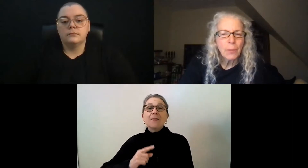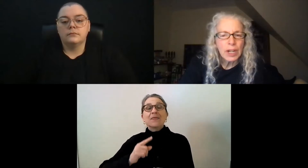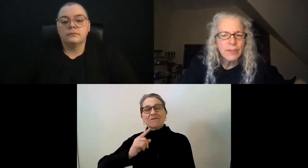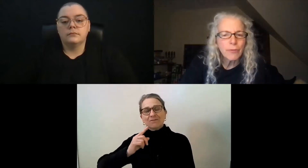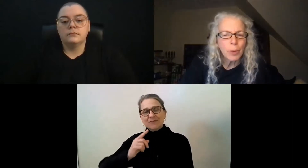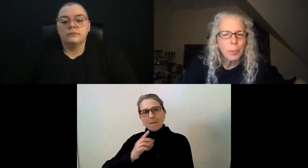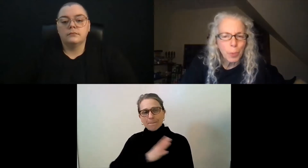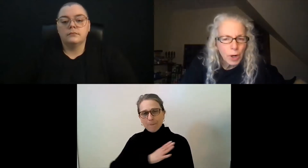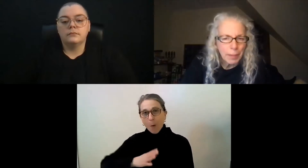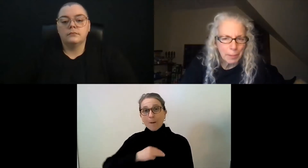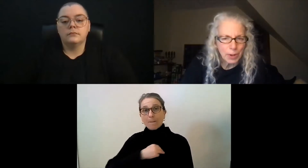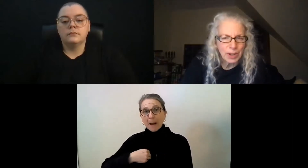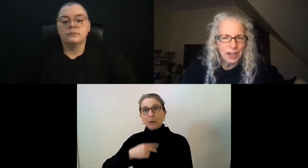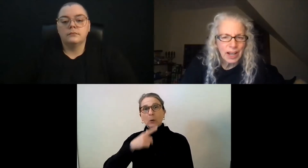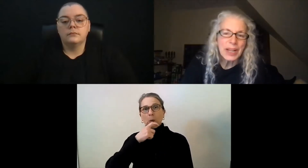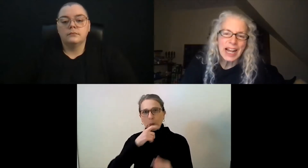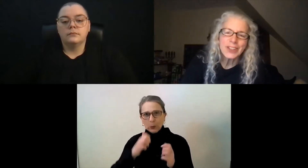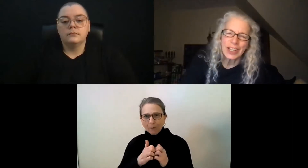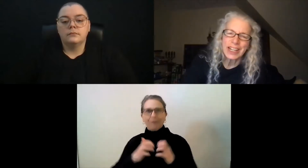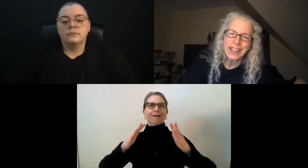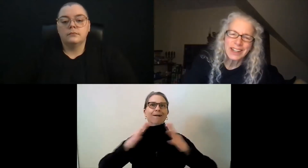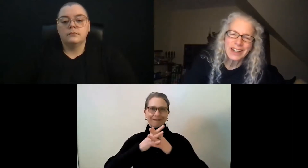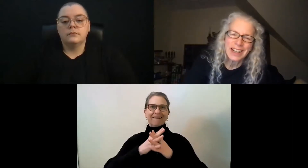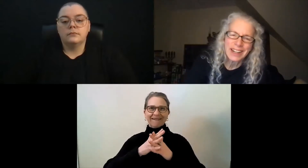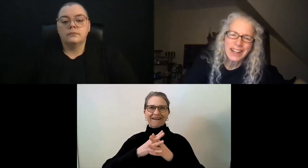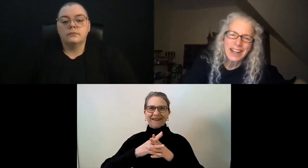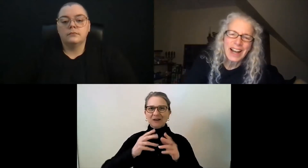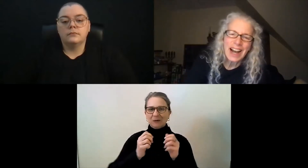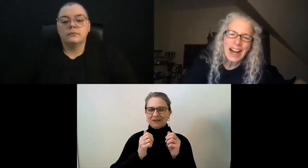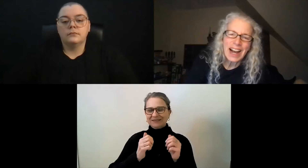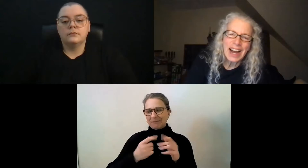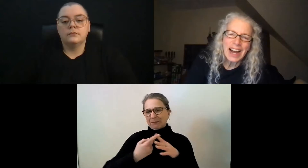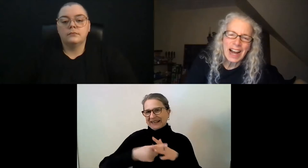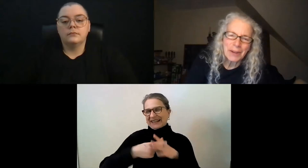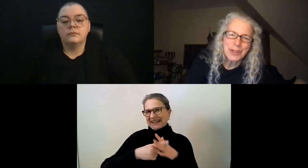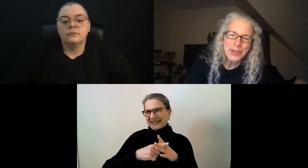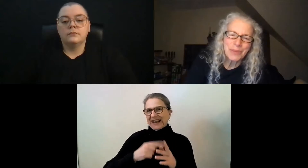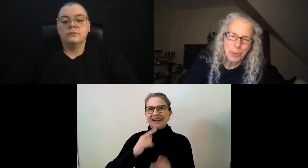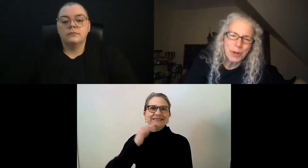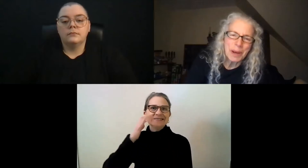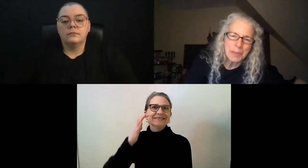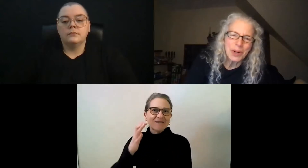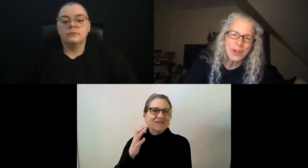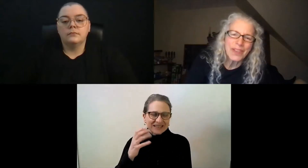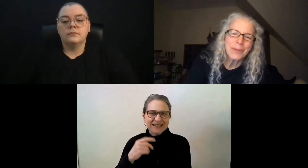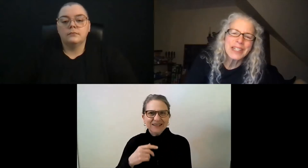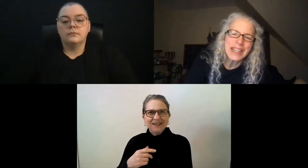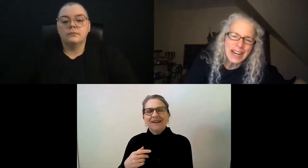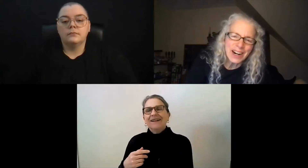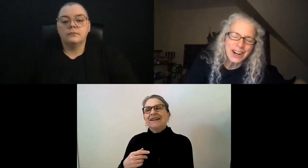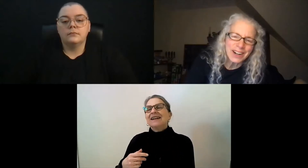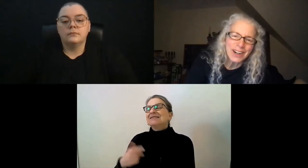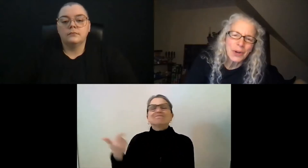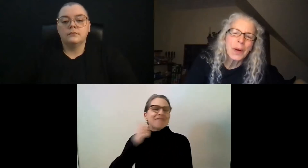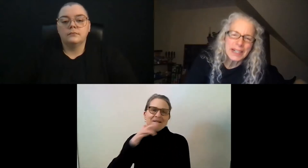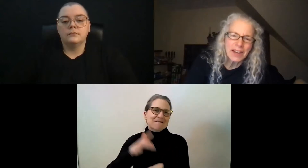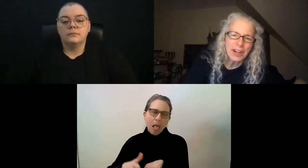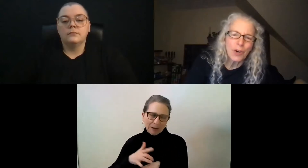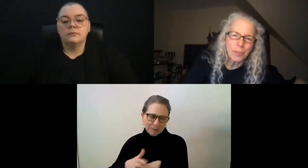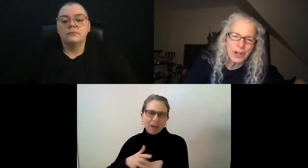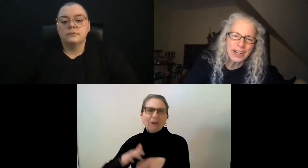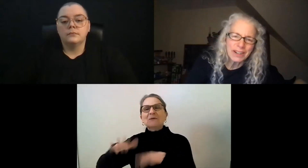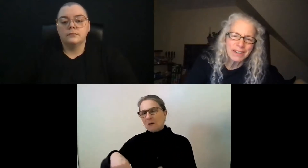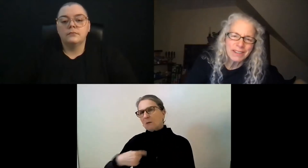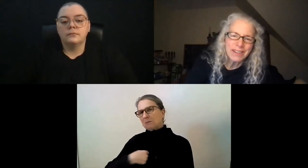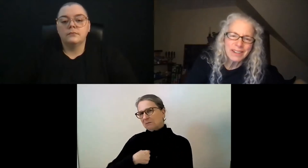I was a former board member. Well, actually, I was the board member that was there when Deaf